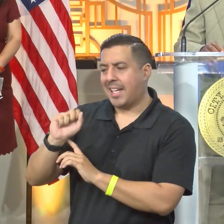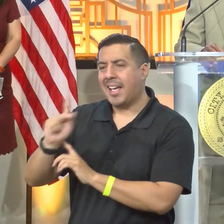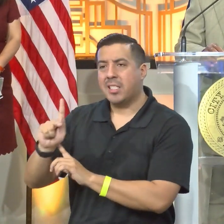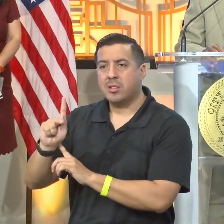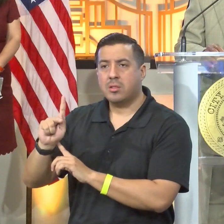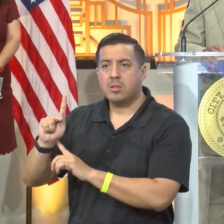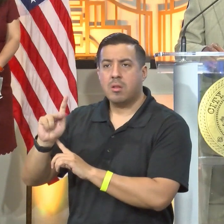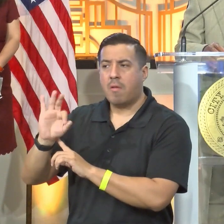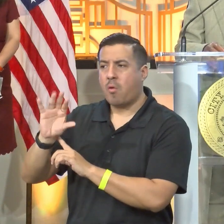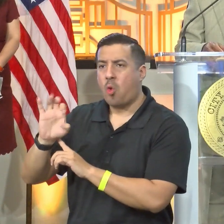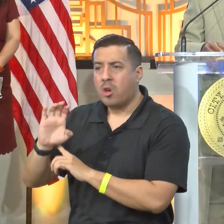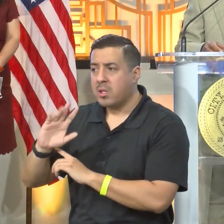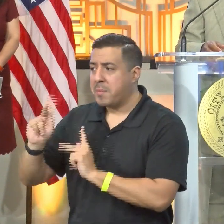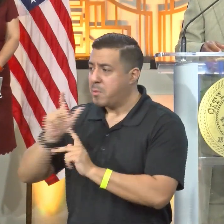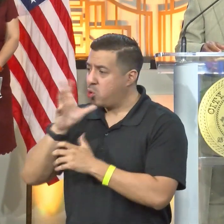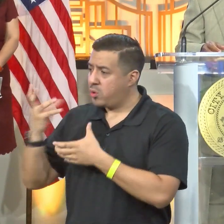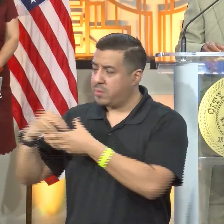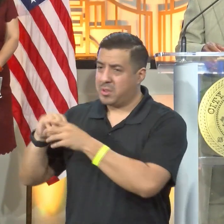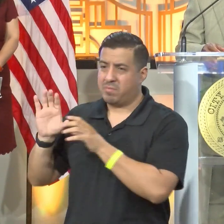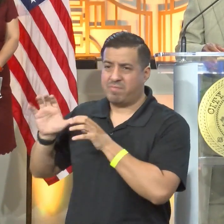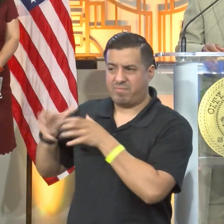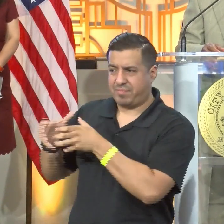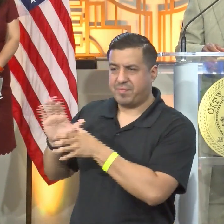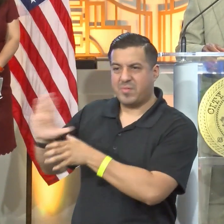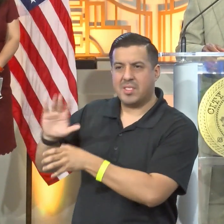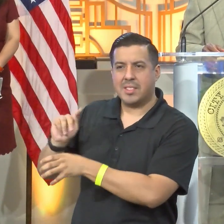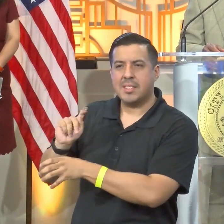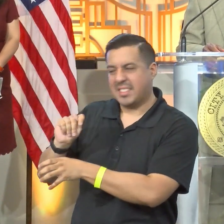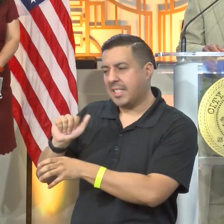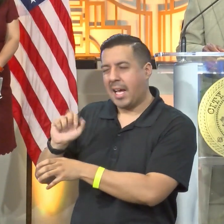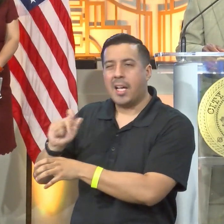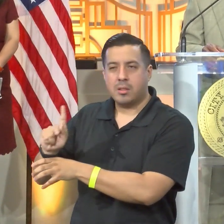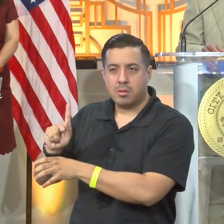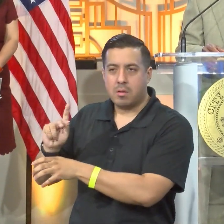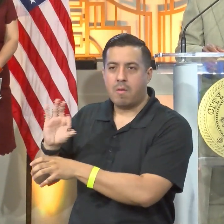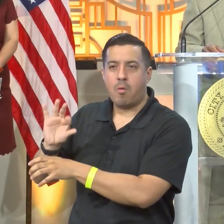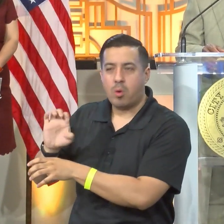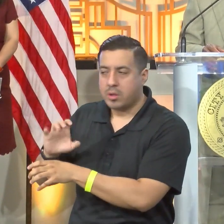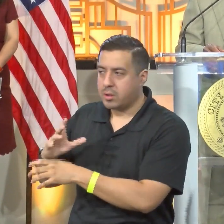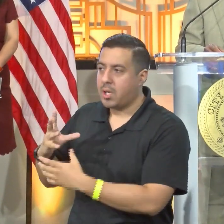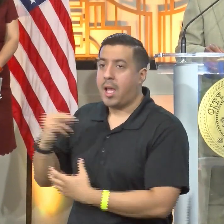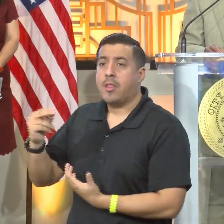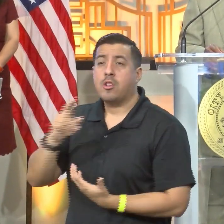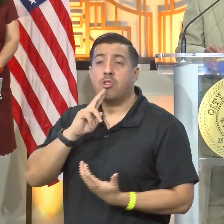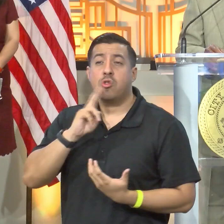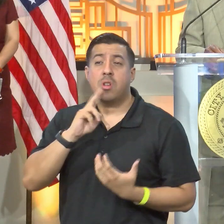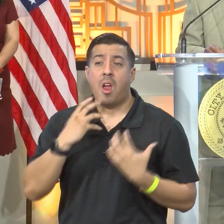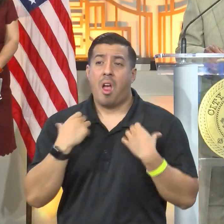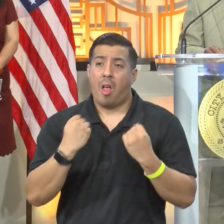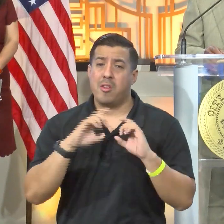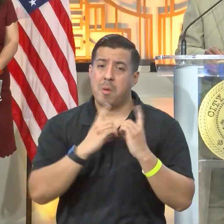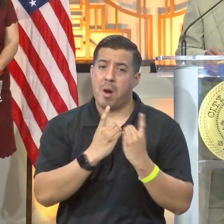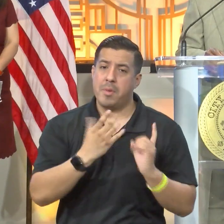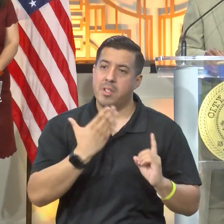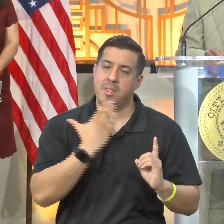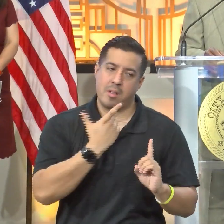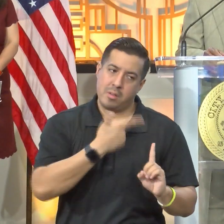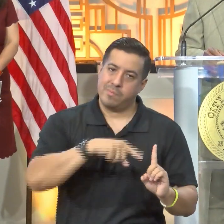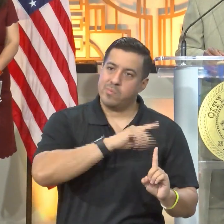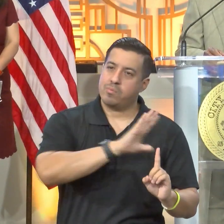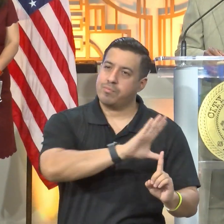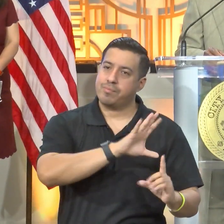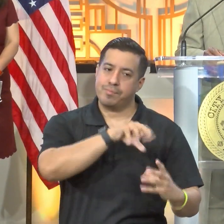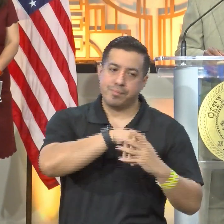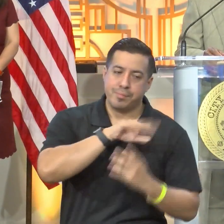of the participants that are part of the H.E.D. Task Force. Let me thank the Houston Health Department for its participation in this